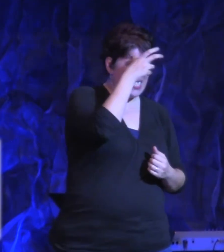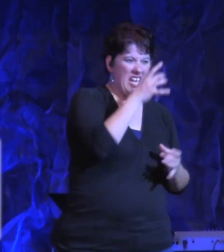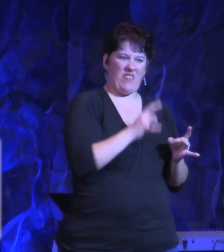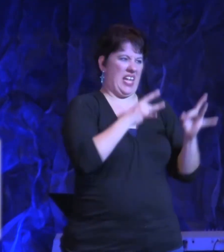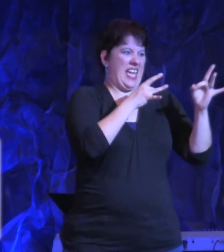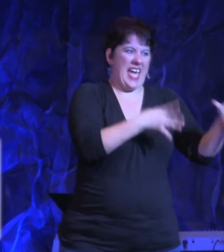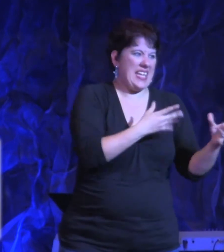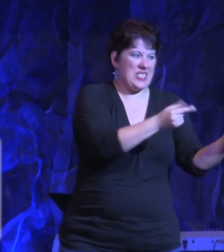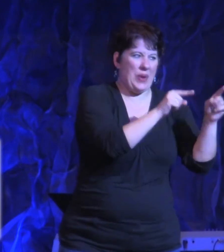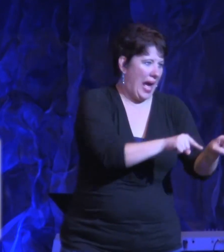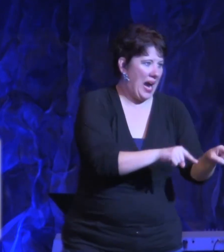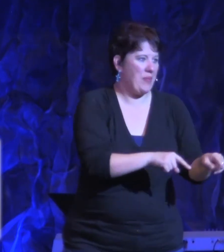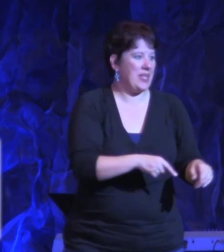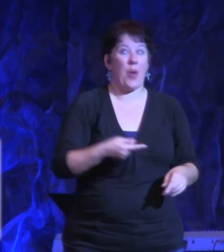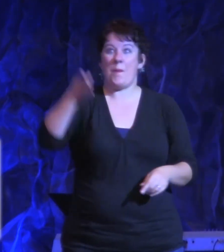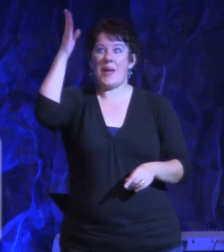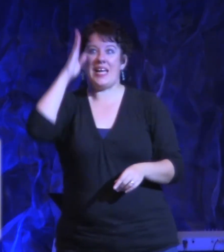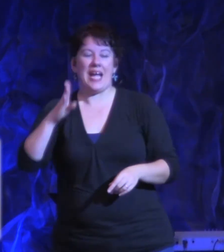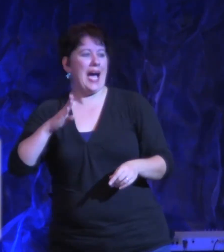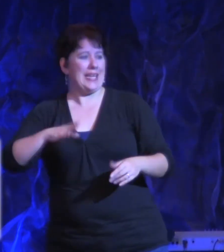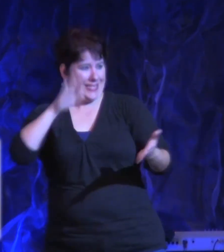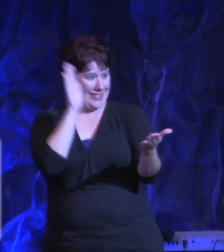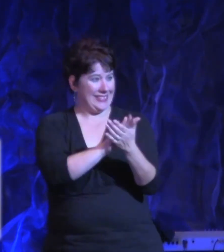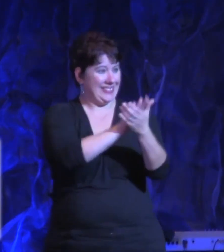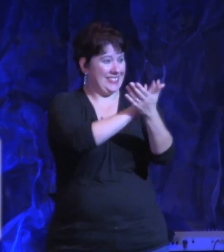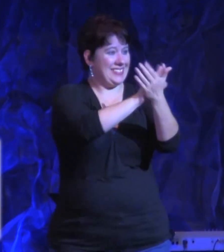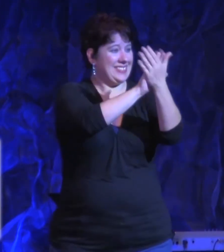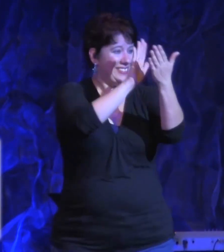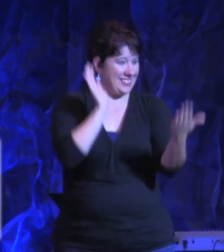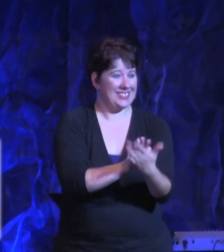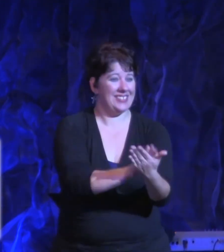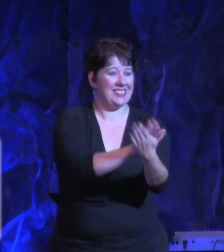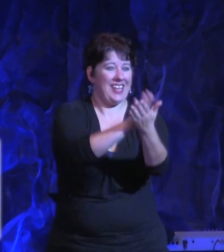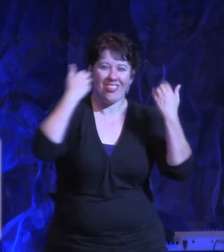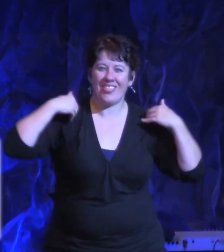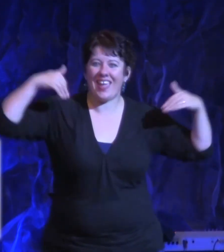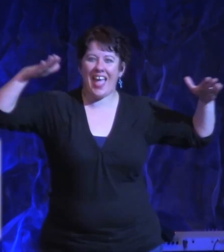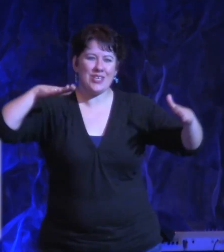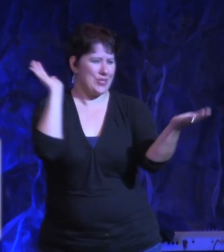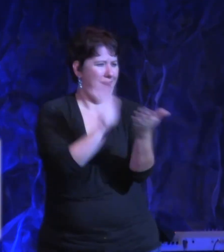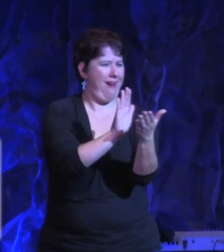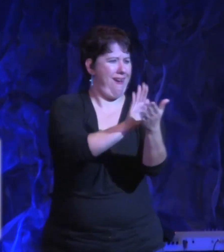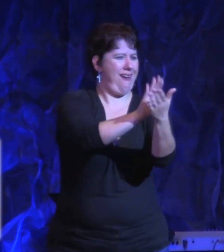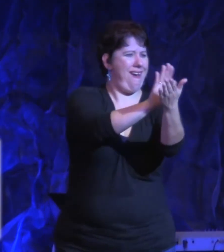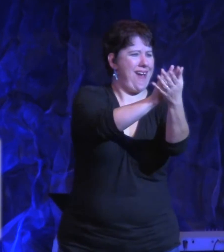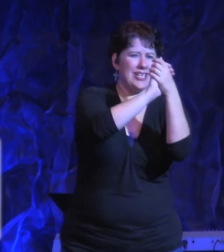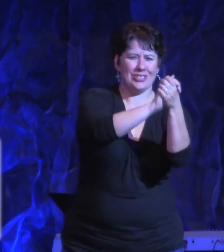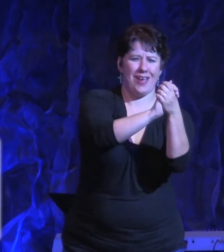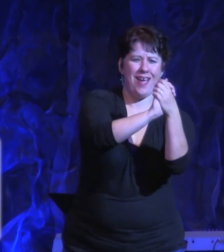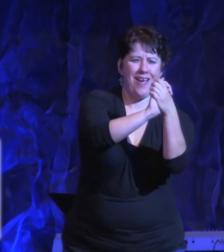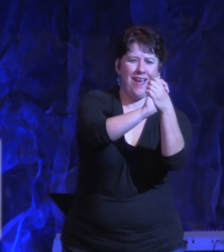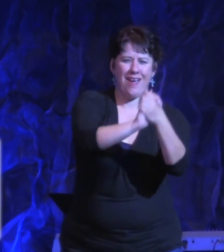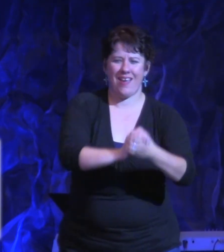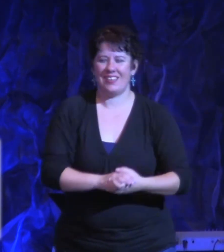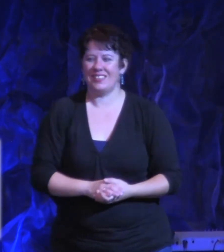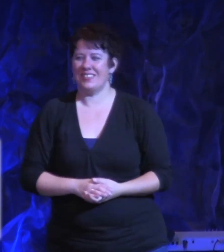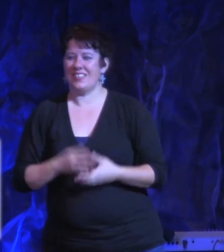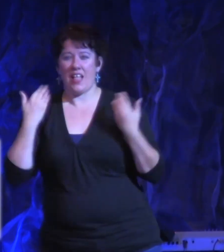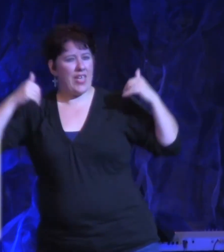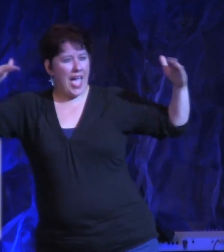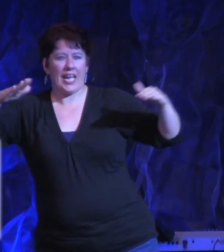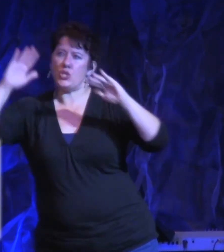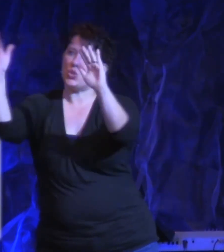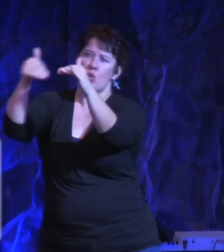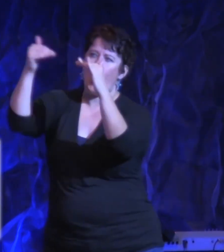walk, but God is cheering you on. The angels of God are cheering you on right now. Yes, amen. The angels of God, all